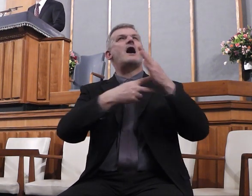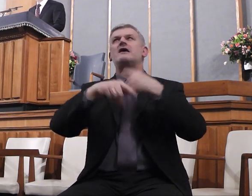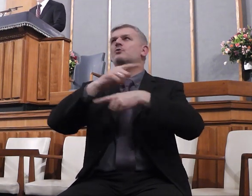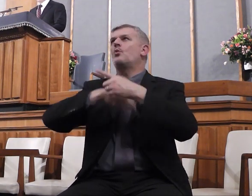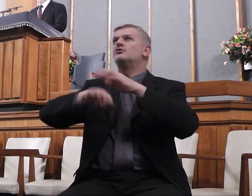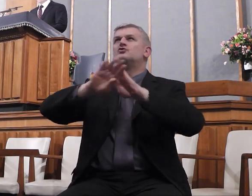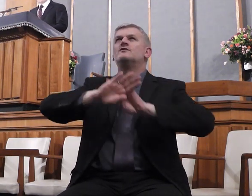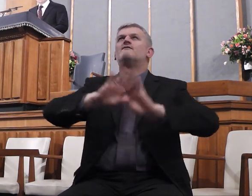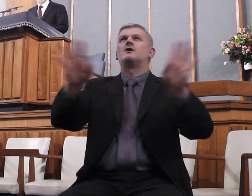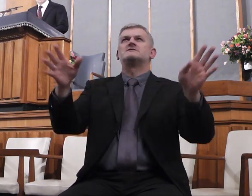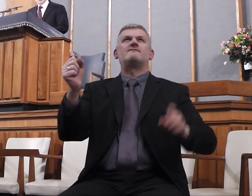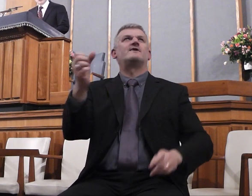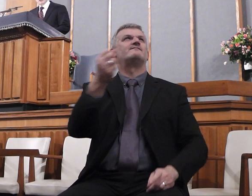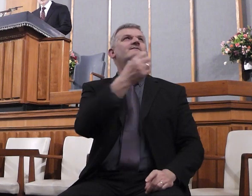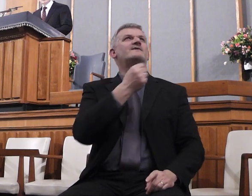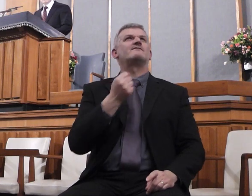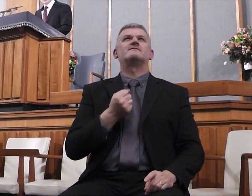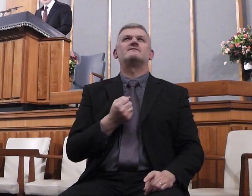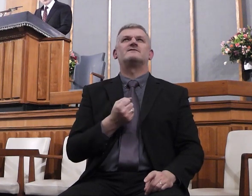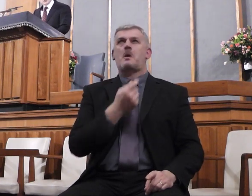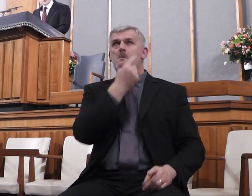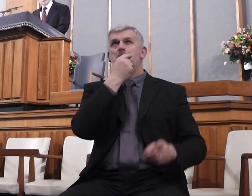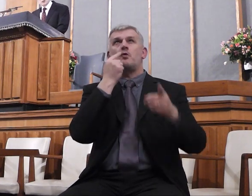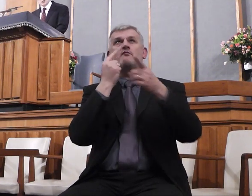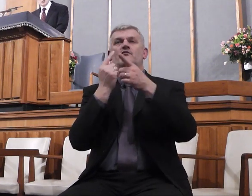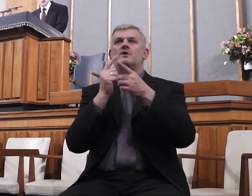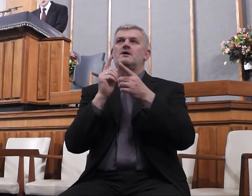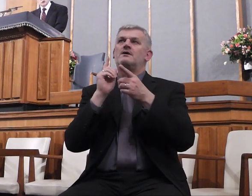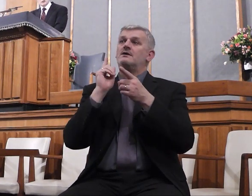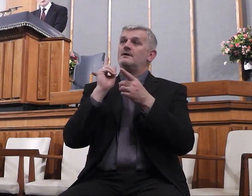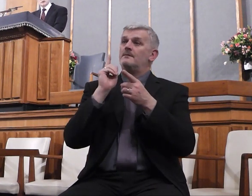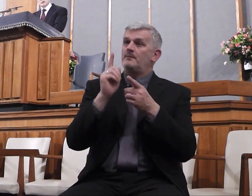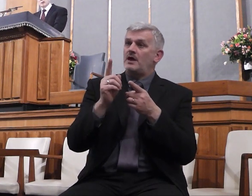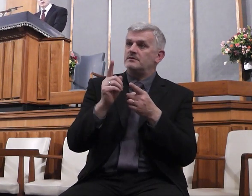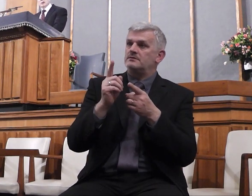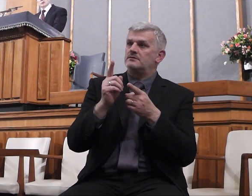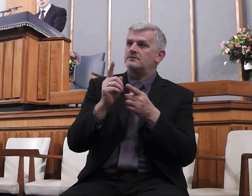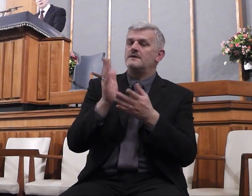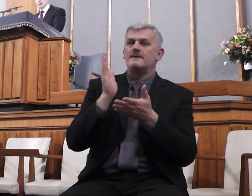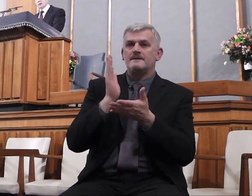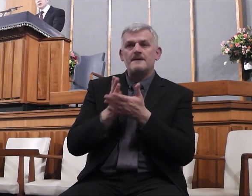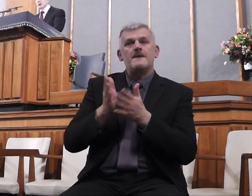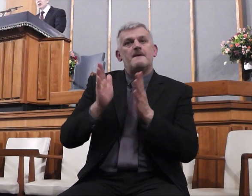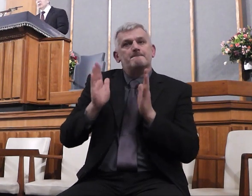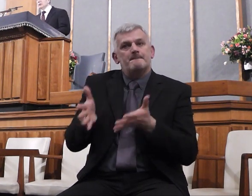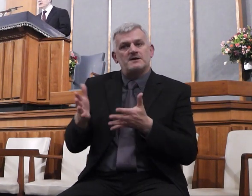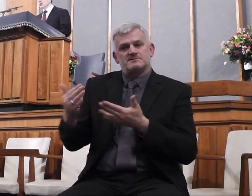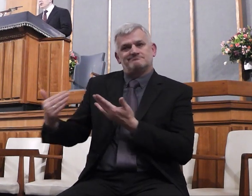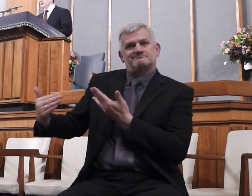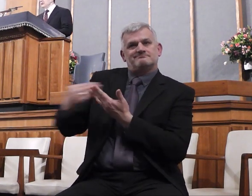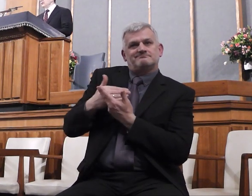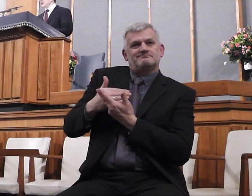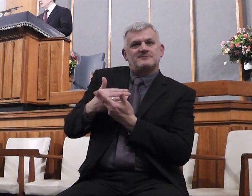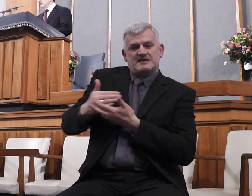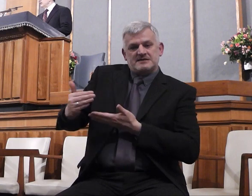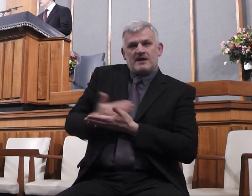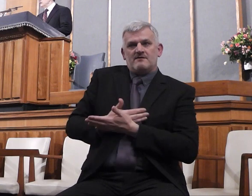universe. But if he is there, he must speak into us and deliver us from the follies, the vagaries